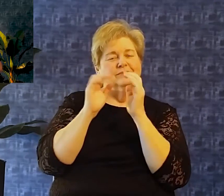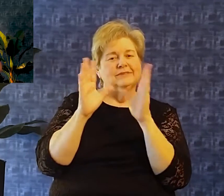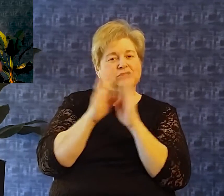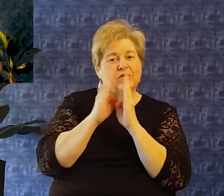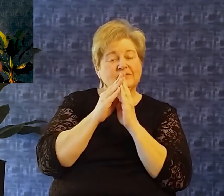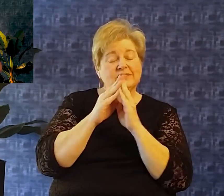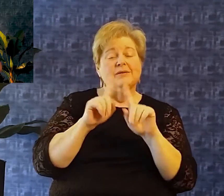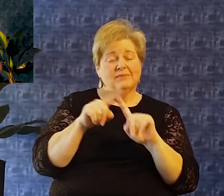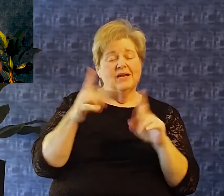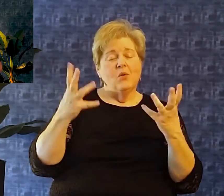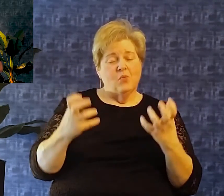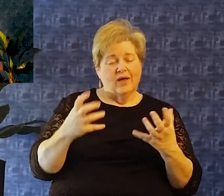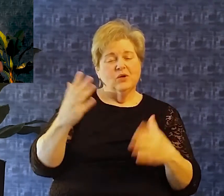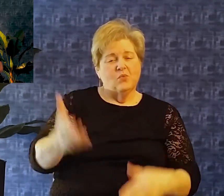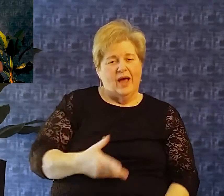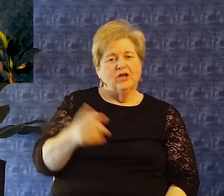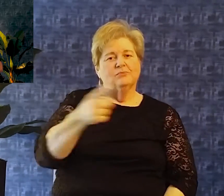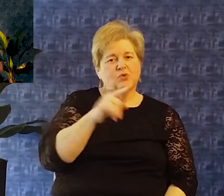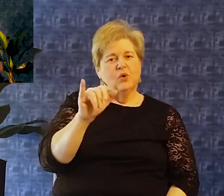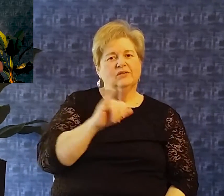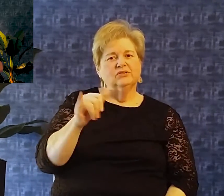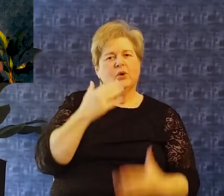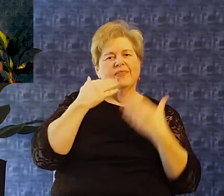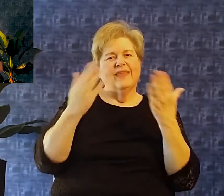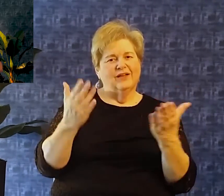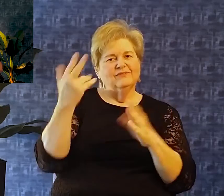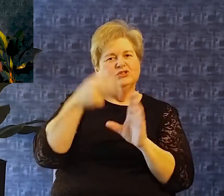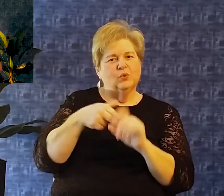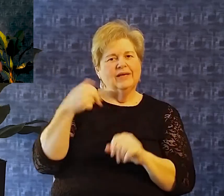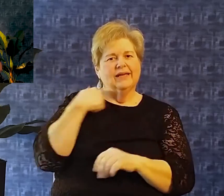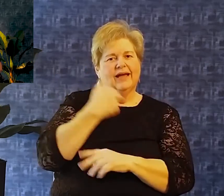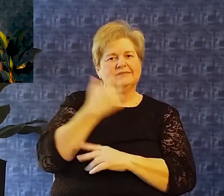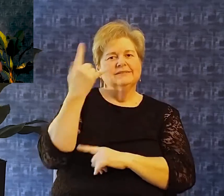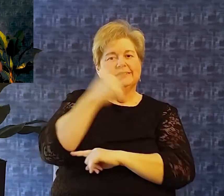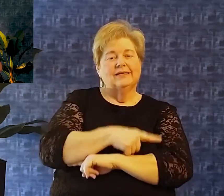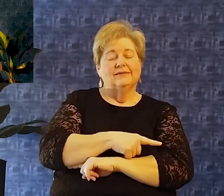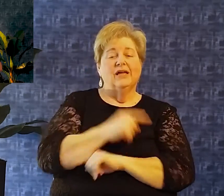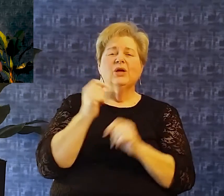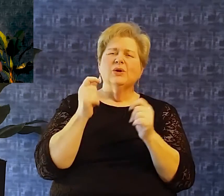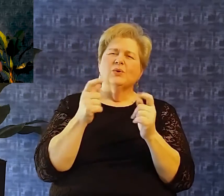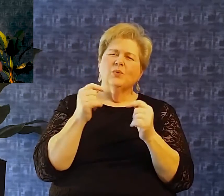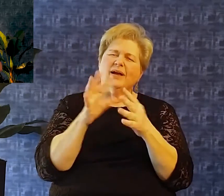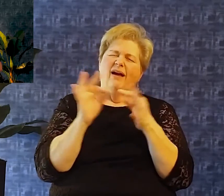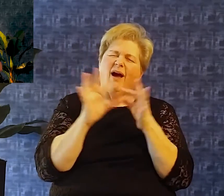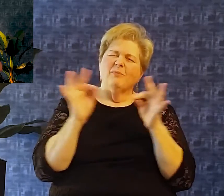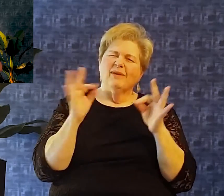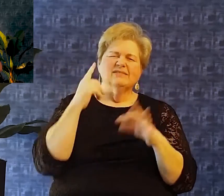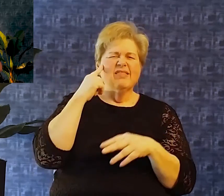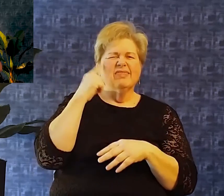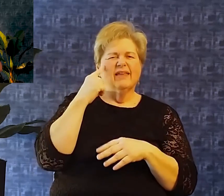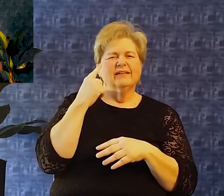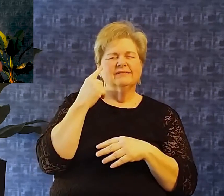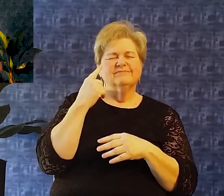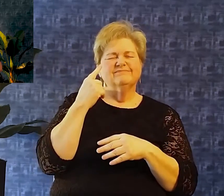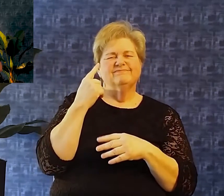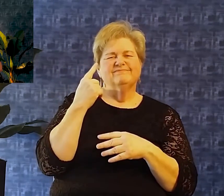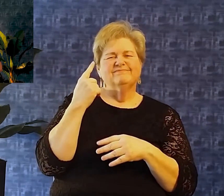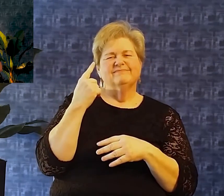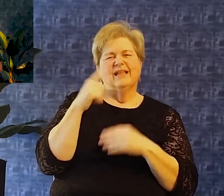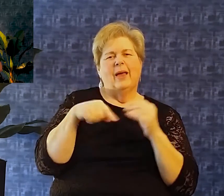of quick comments and things to just keep in mind as we are moving forward as a church family First of all, you've probably heard by now that